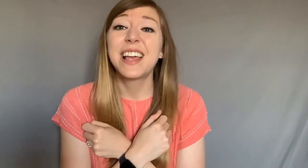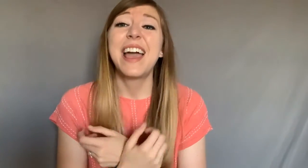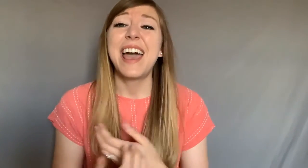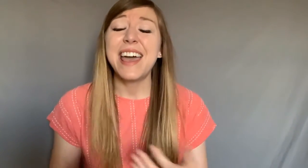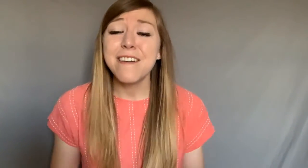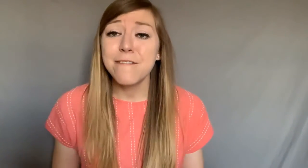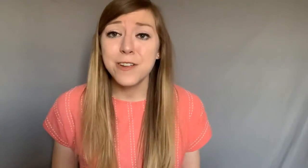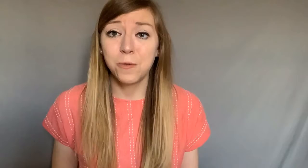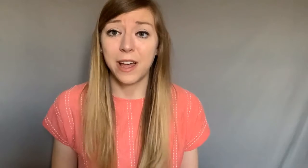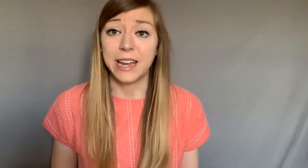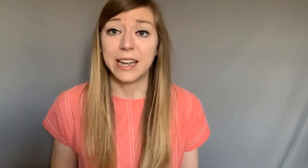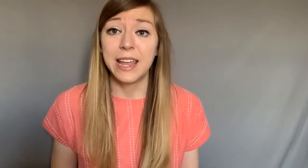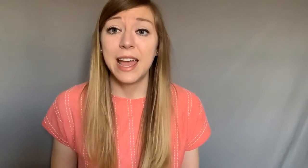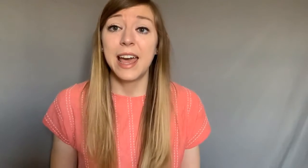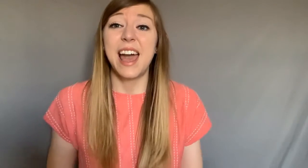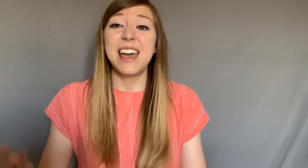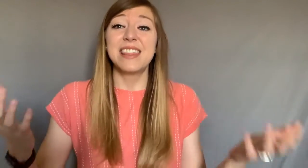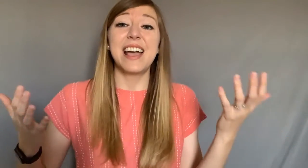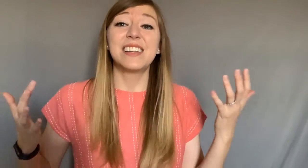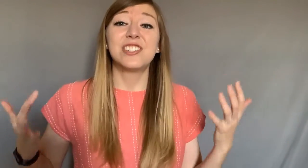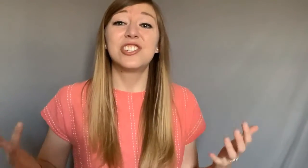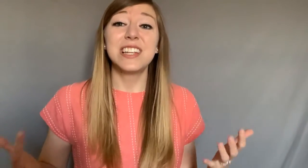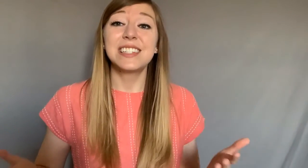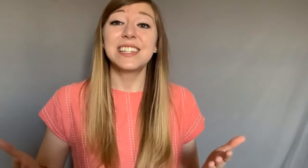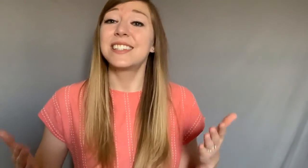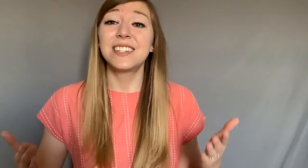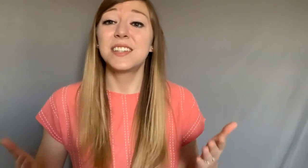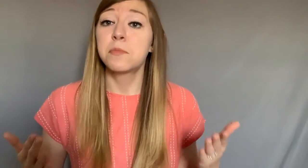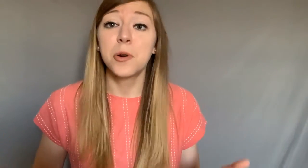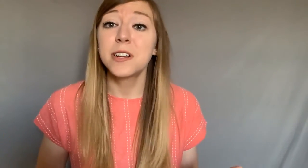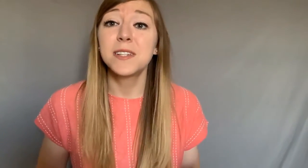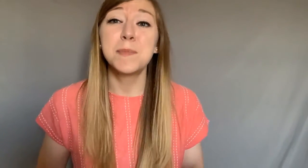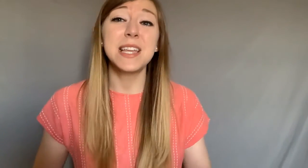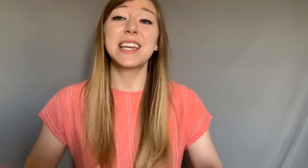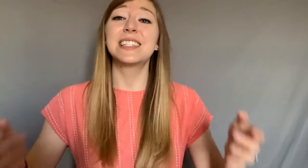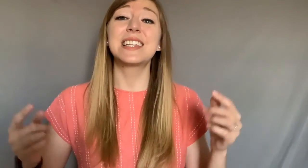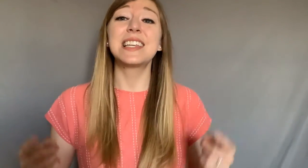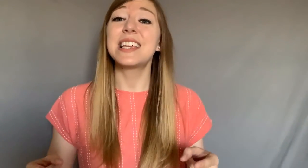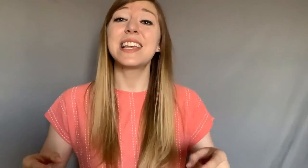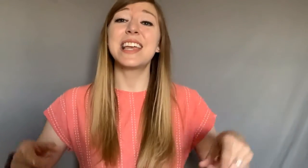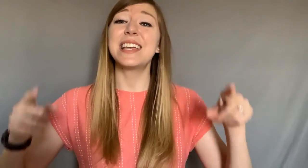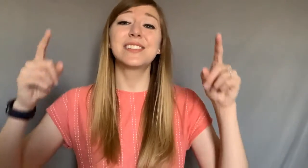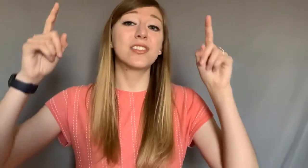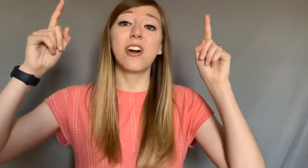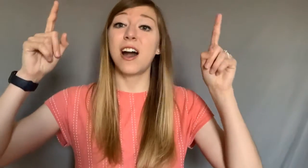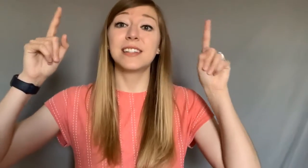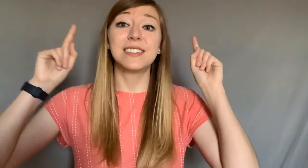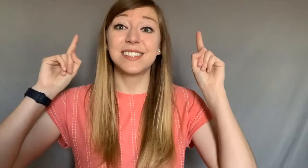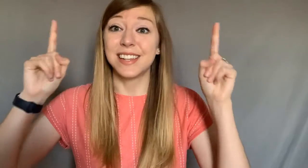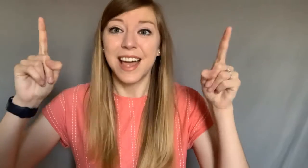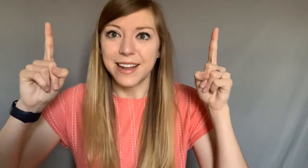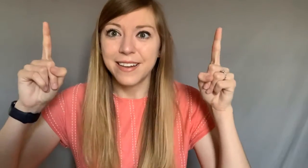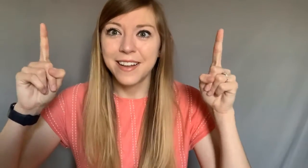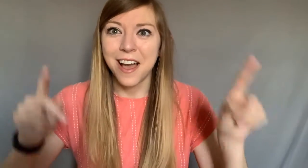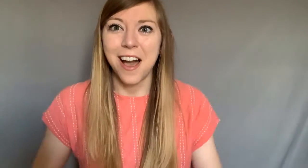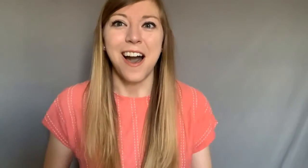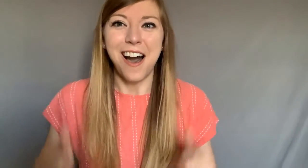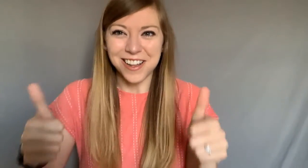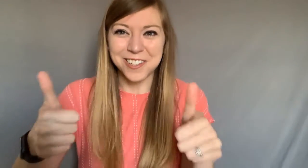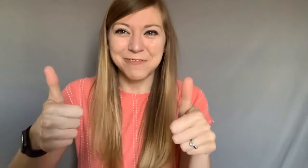everyone and that Jesus is important because he is God's son awesome